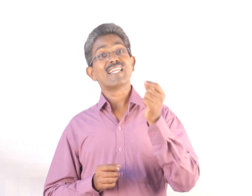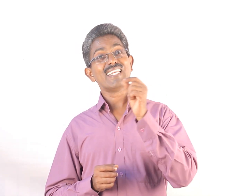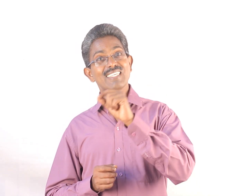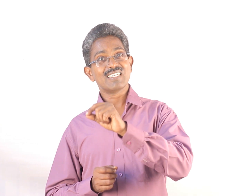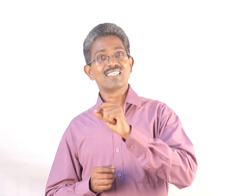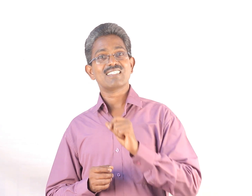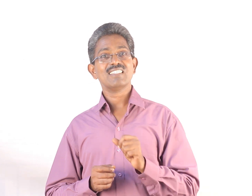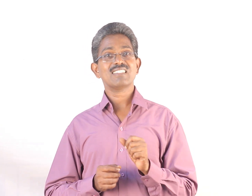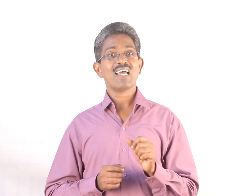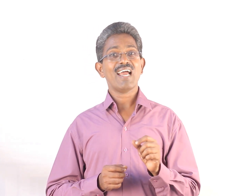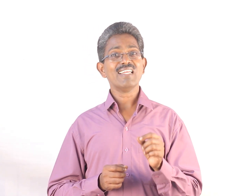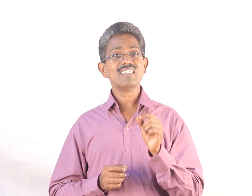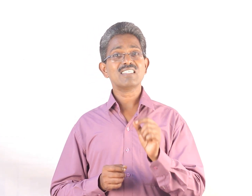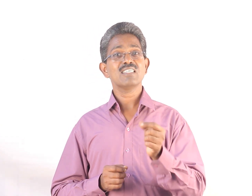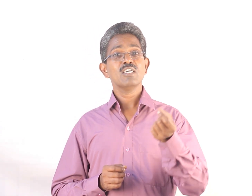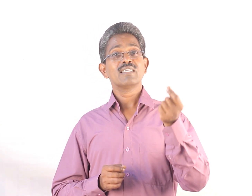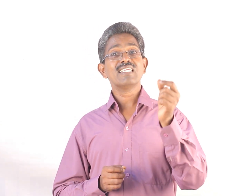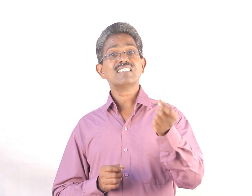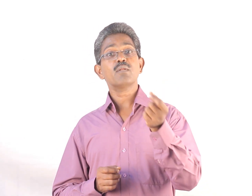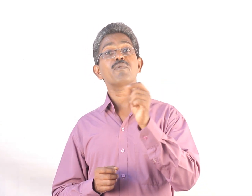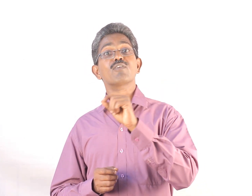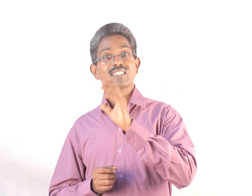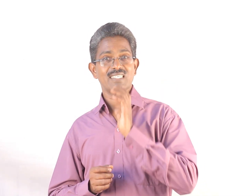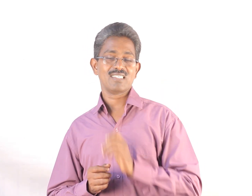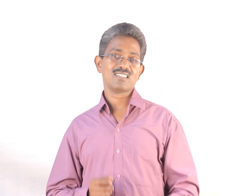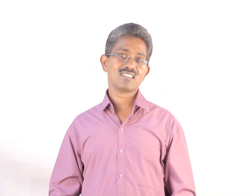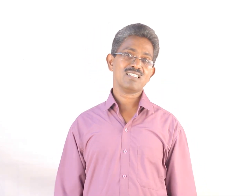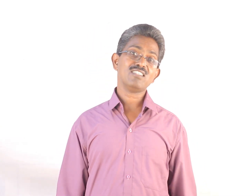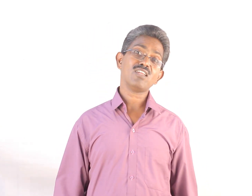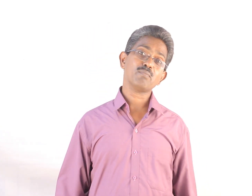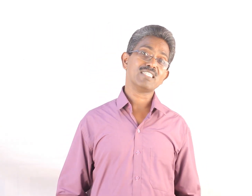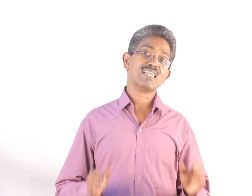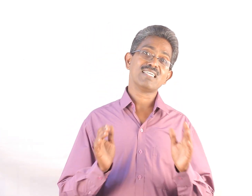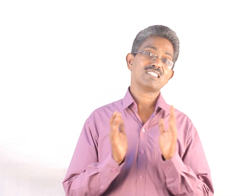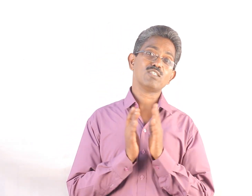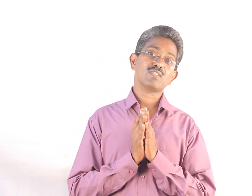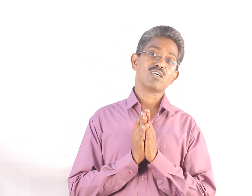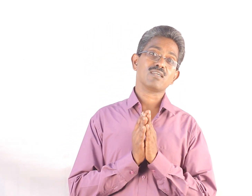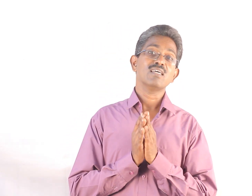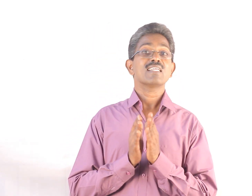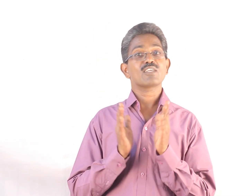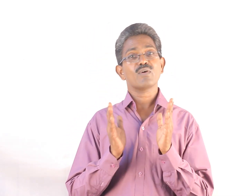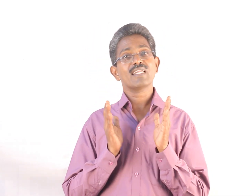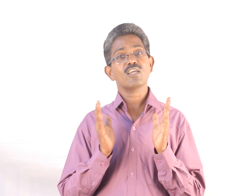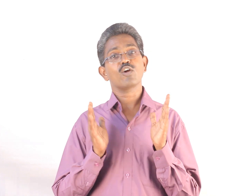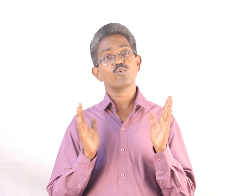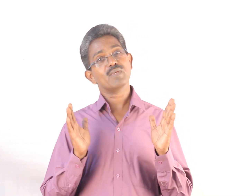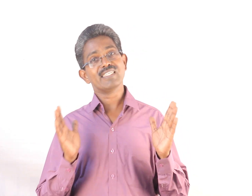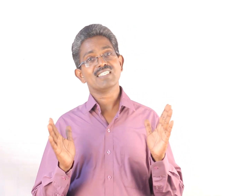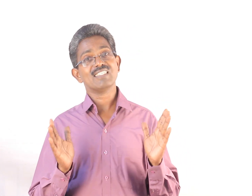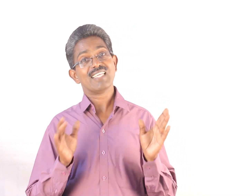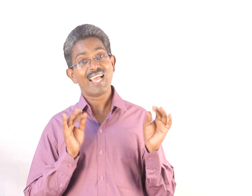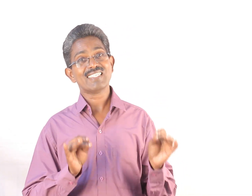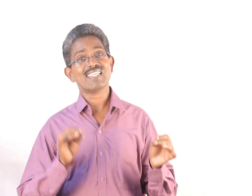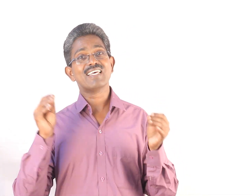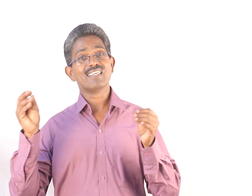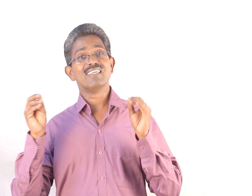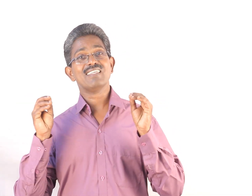marine industries and diesel power stations. These are the major industries which are requiring automobile engineers as their